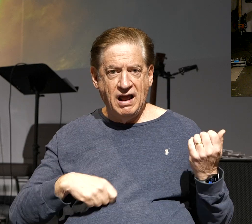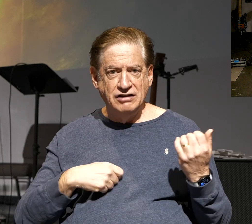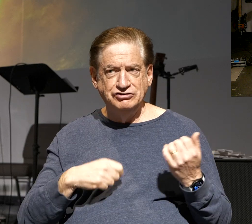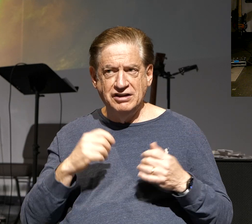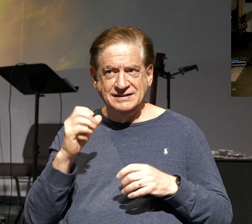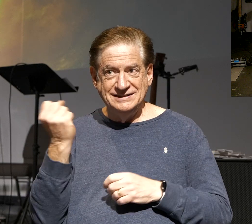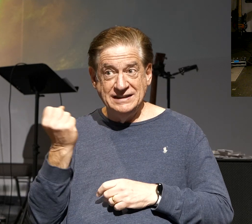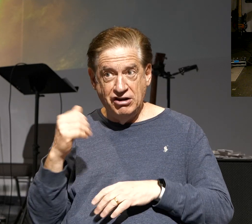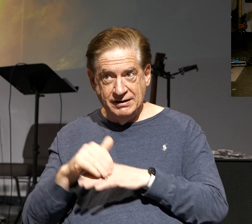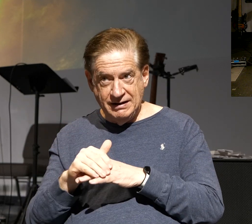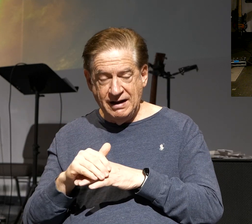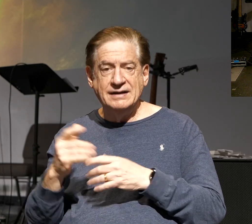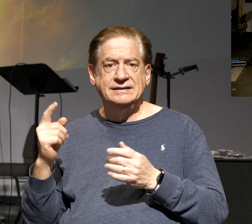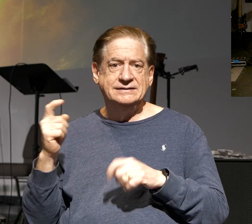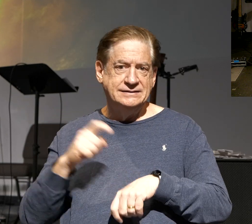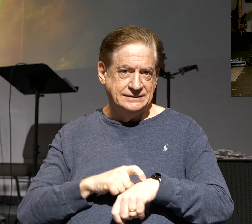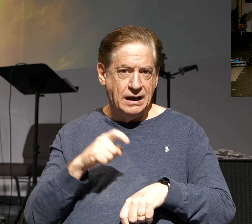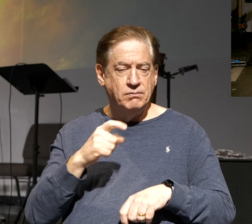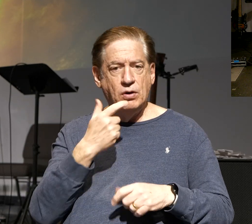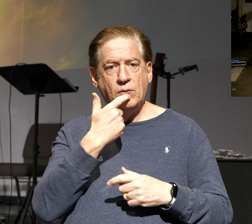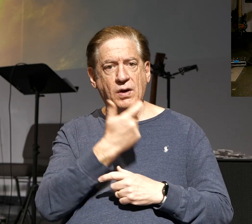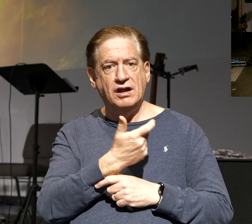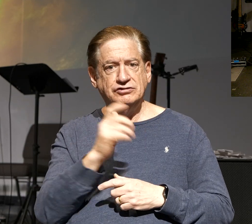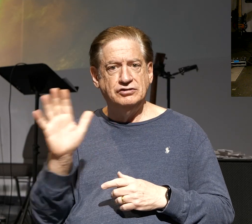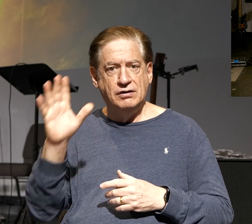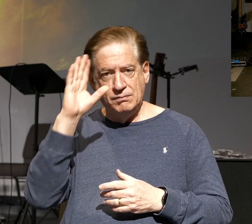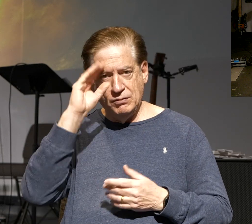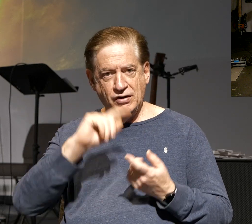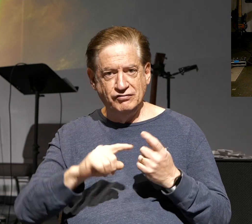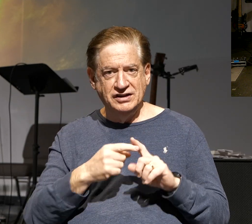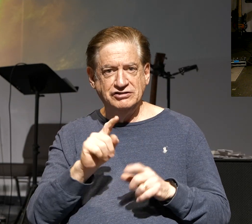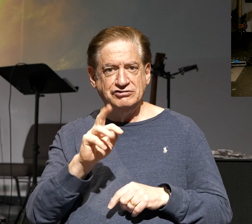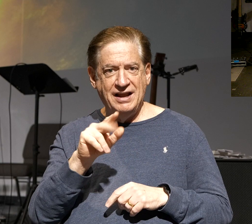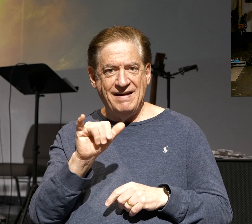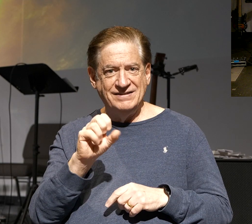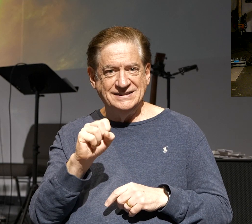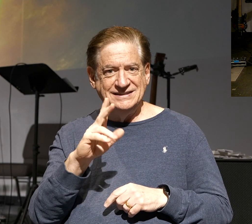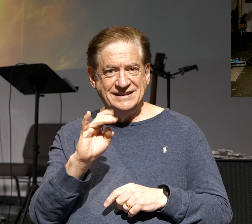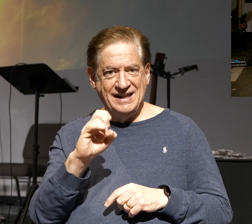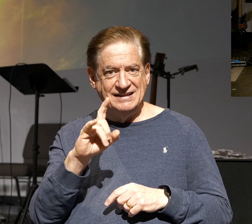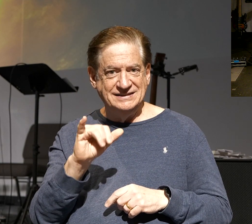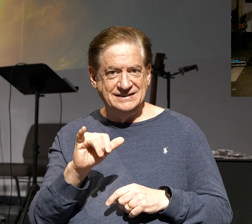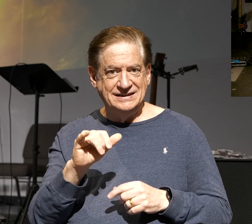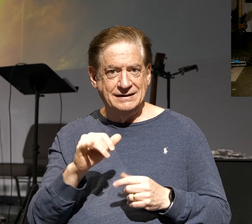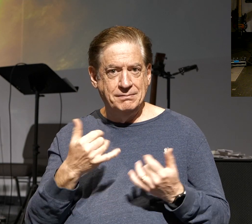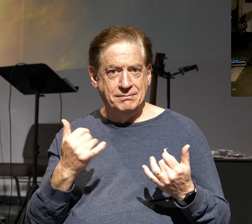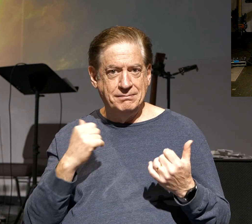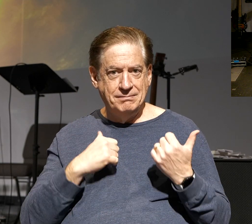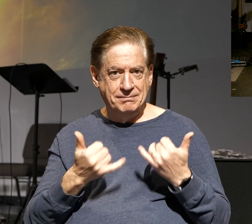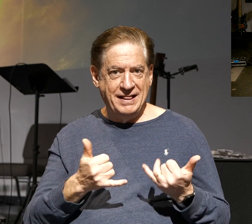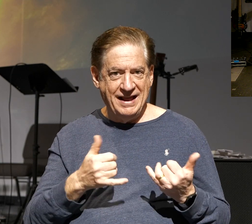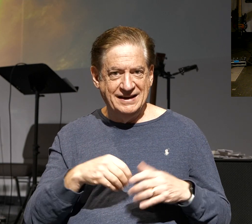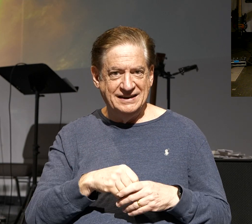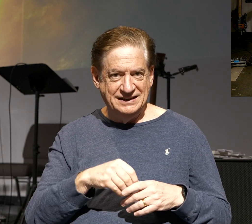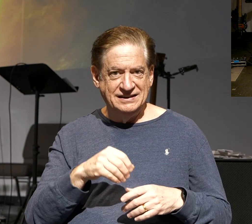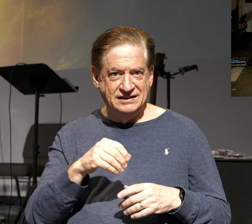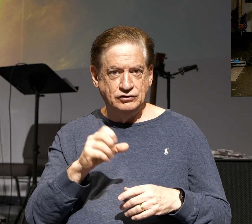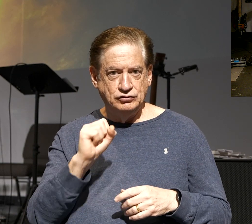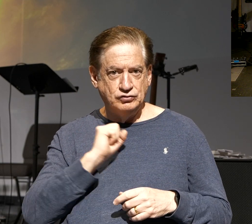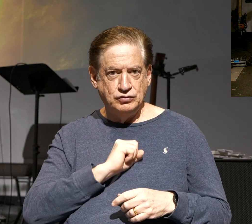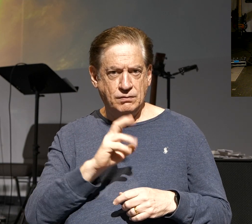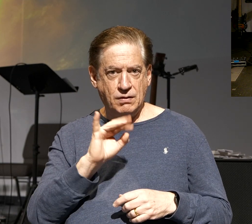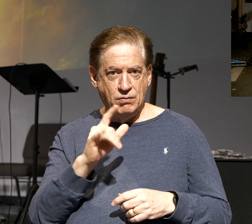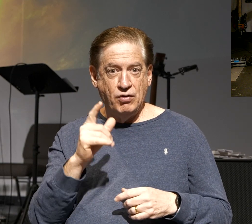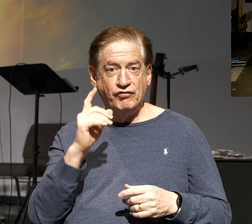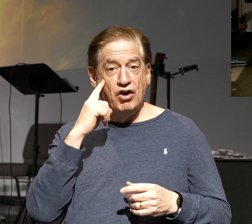in time to watch her boyfriend Travis Kelsey play in the Super Bowl. He plays for the Kansas City Chiefs. Most of us say,